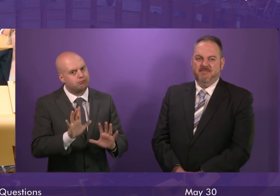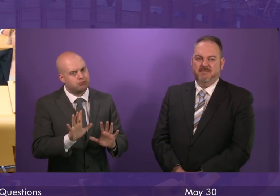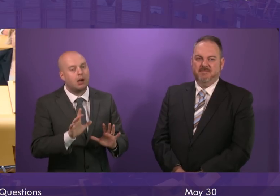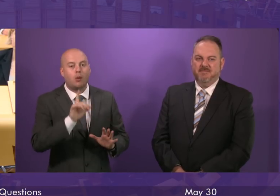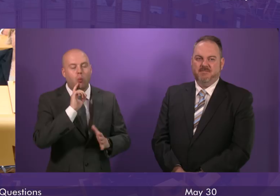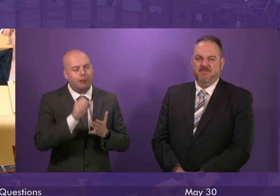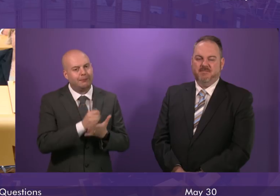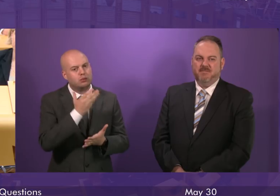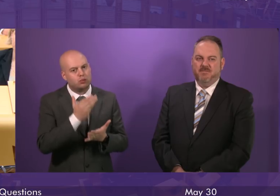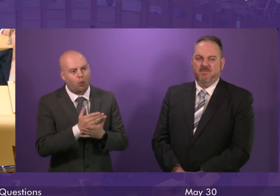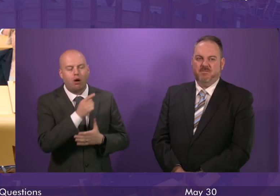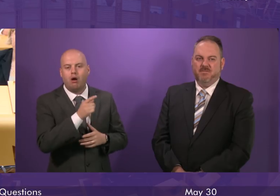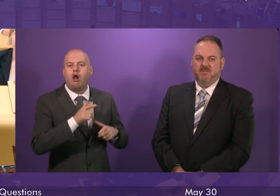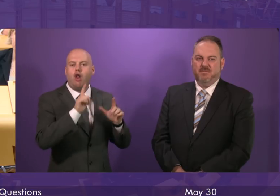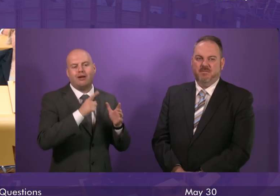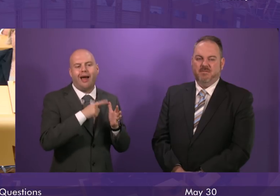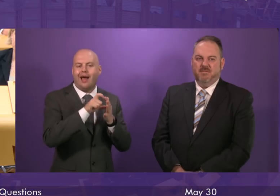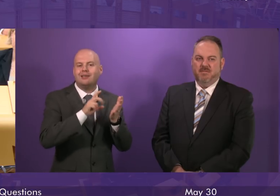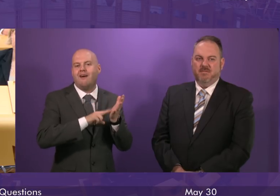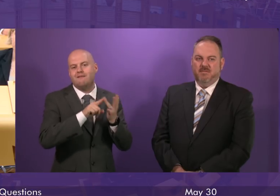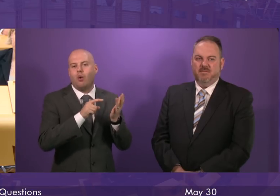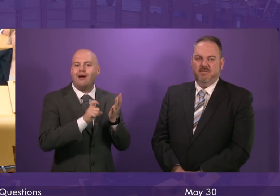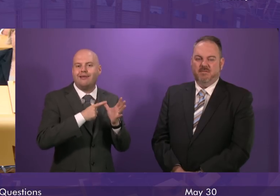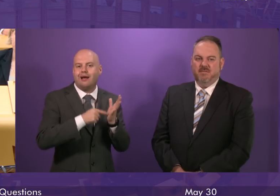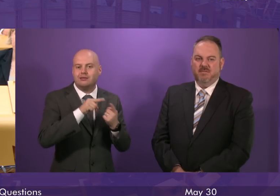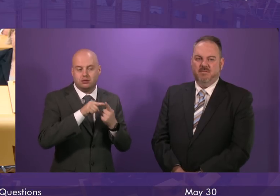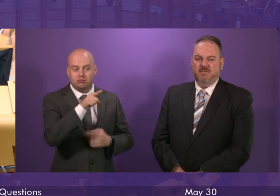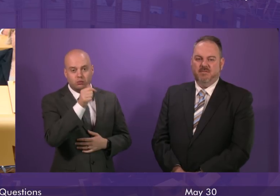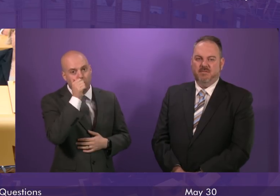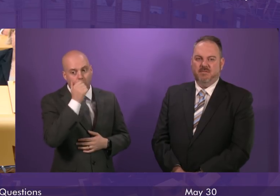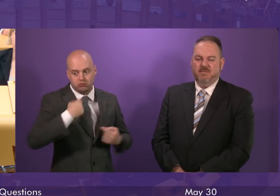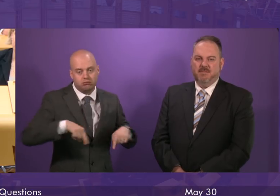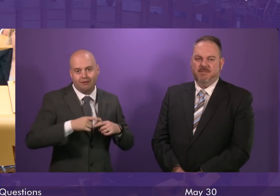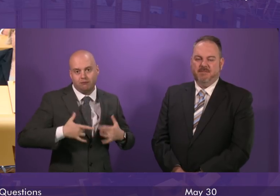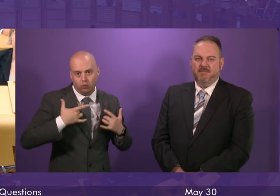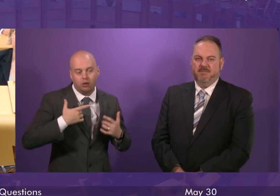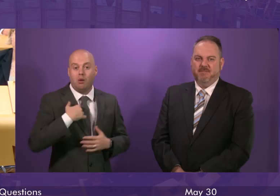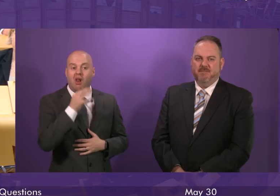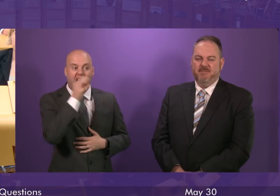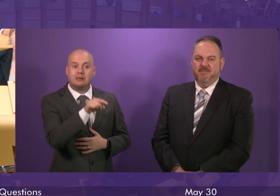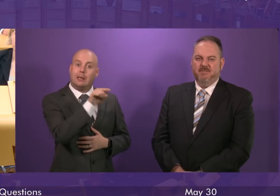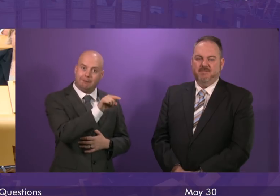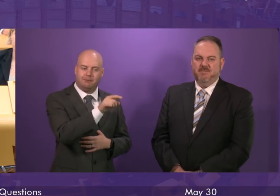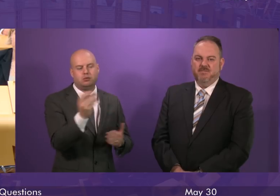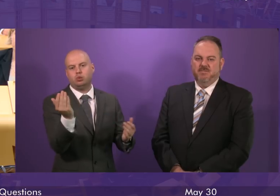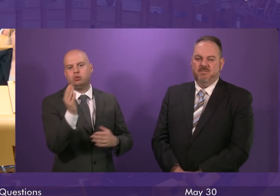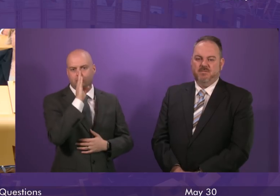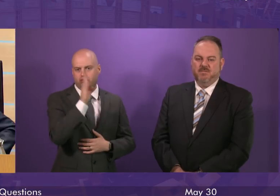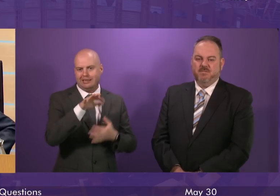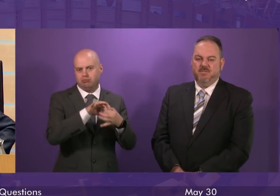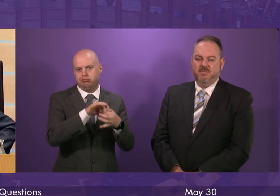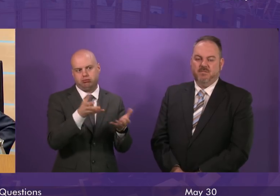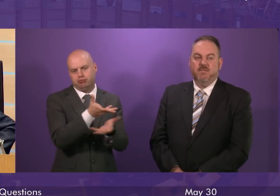Advocate is made aware of the question that Neil Bibby has asked here today and I will ask the Lord Advocate to correspond directly with him as a result of that.